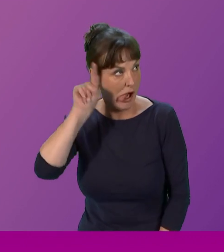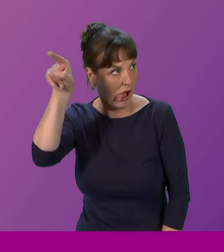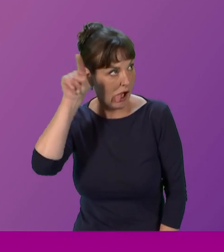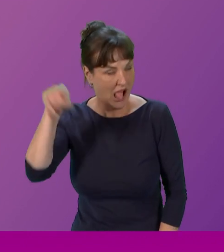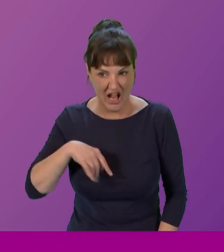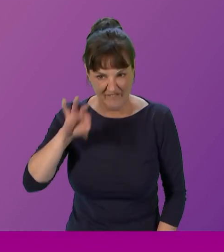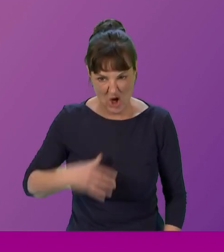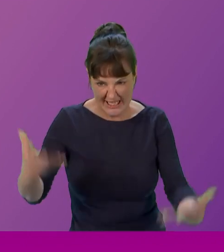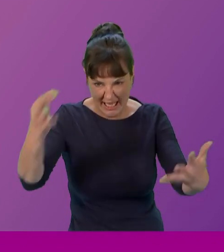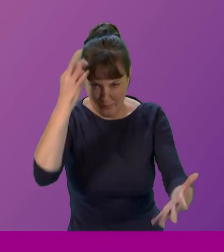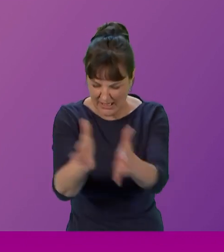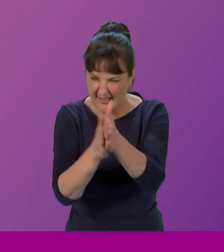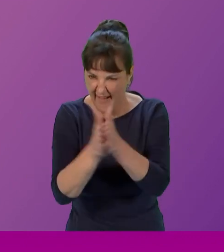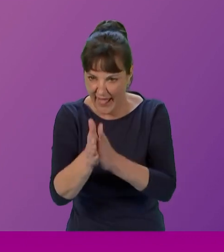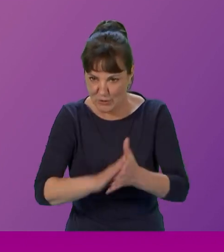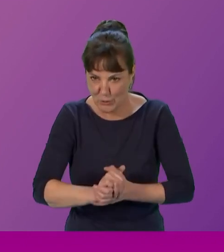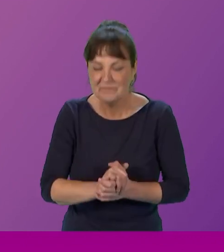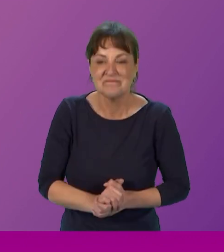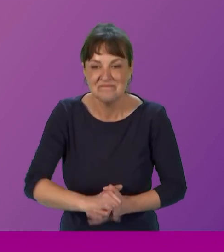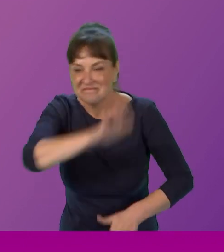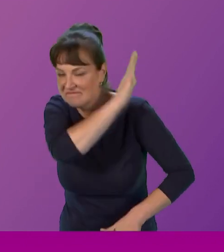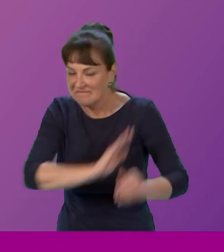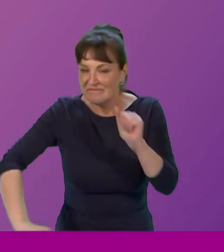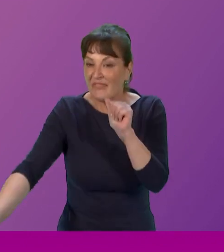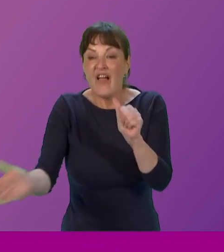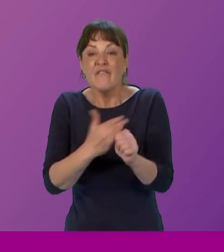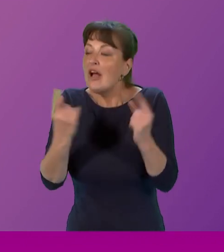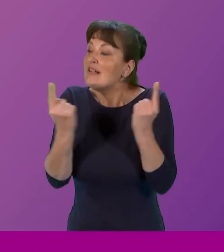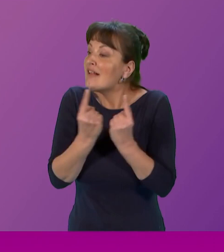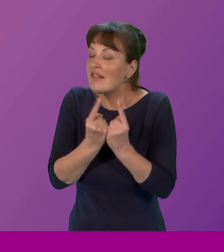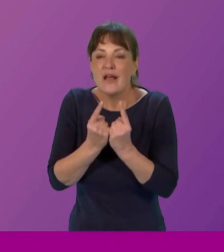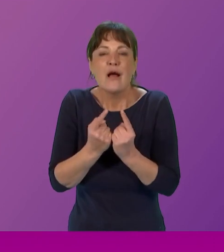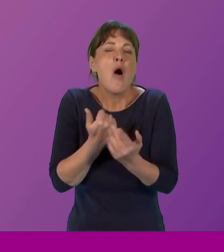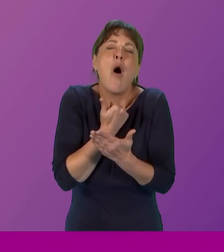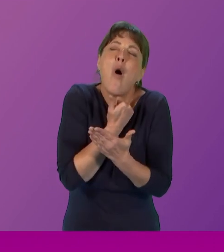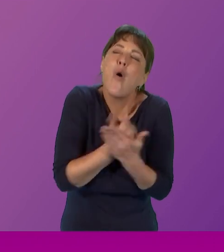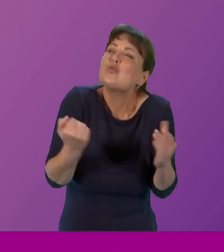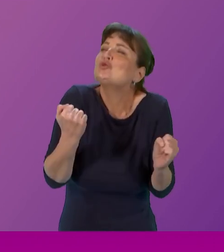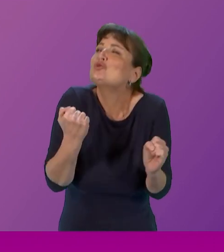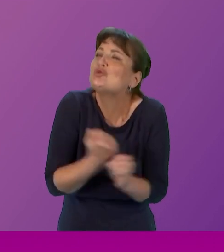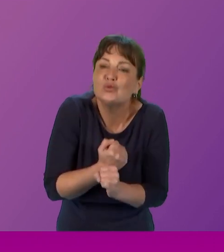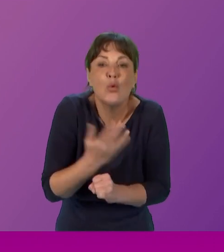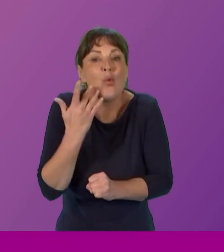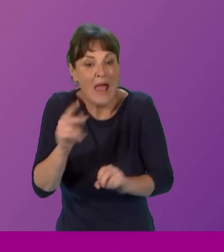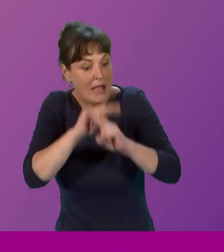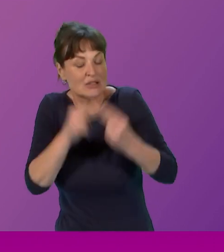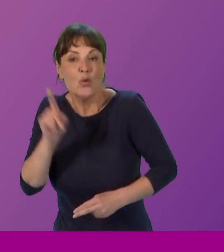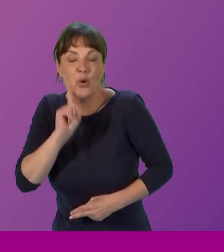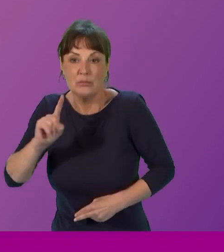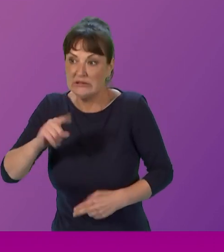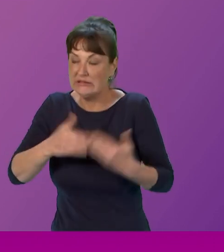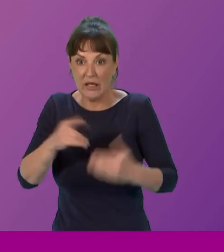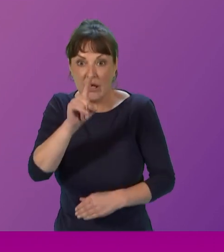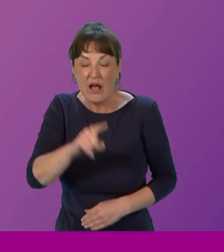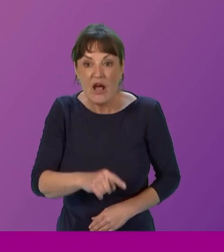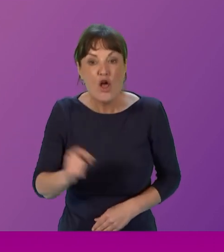So the first thing that I always, International Women's Day always reminds me is the fact that the Russian Revolution was actually started by